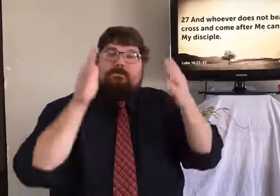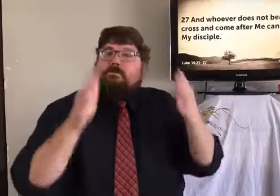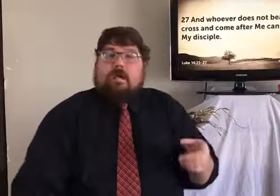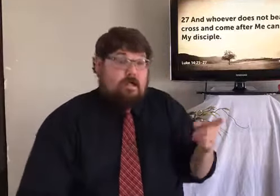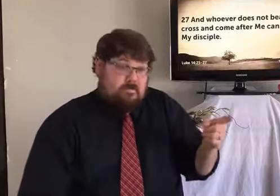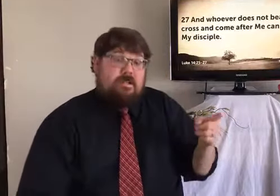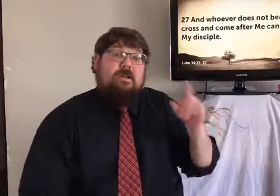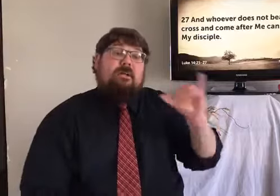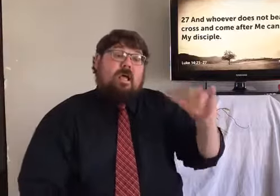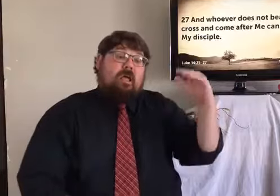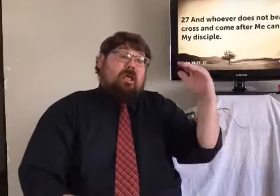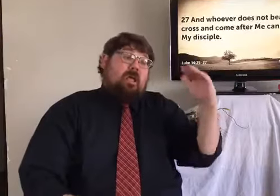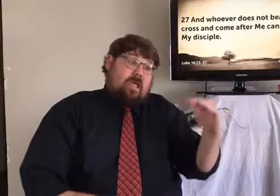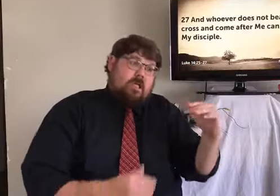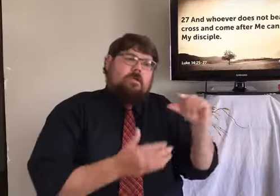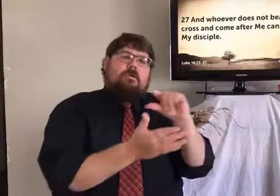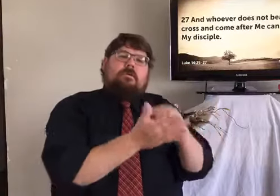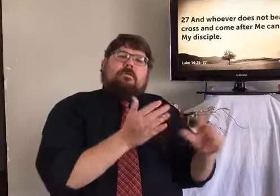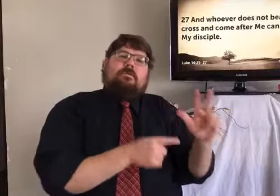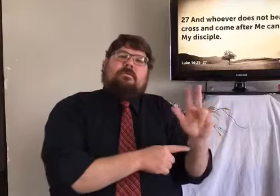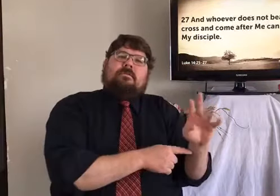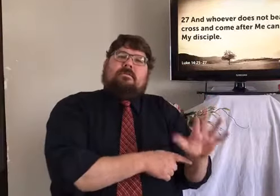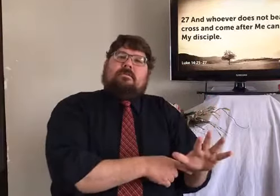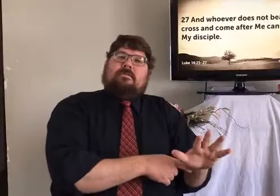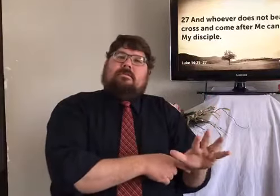and come after me cannot be my disciple.